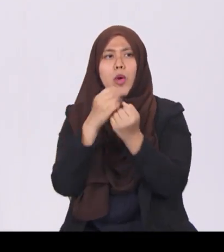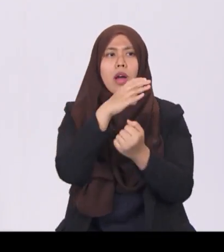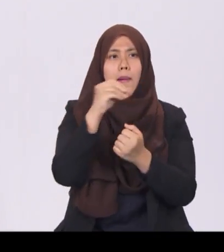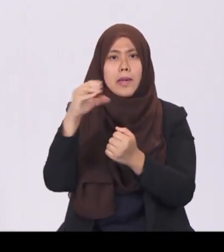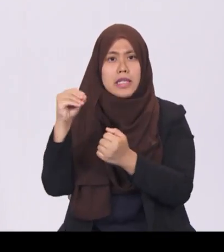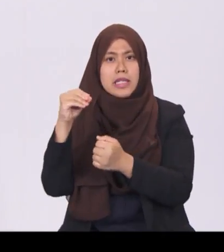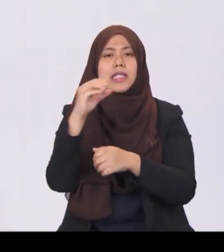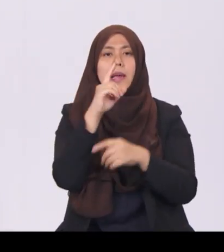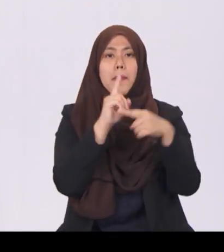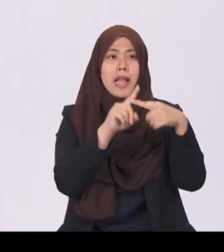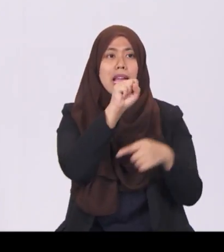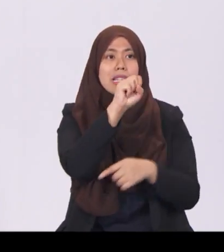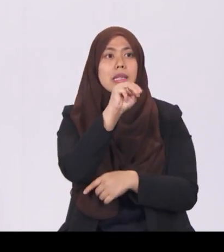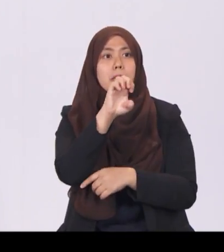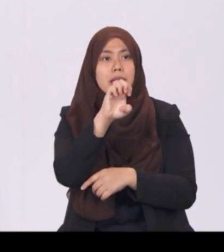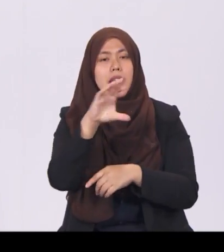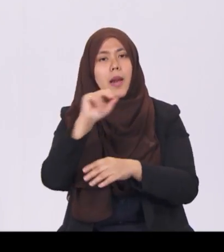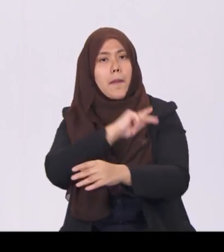companies, to improve energy efficiency.